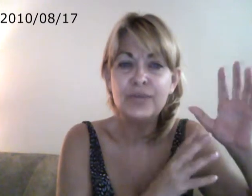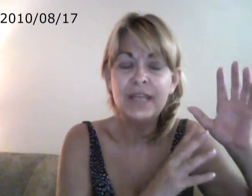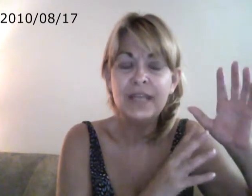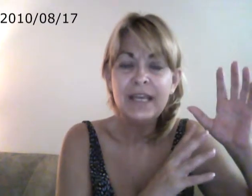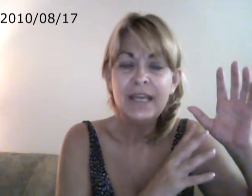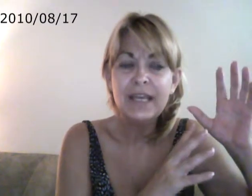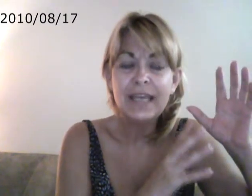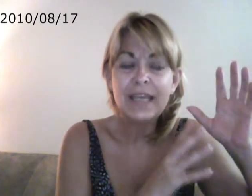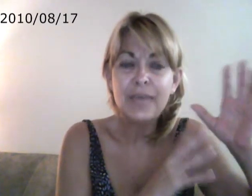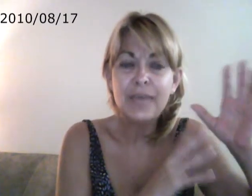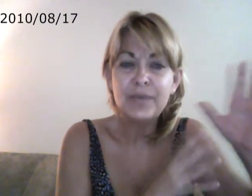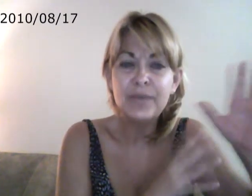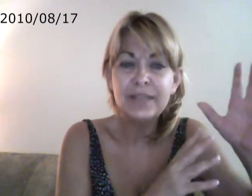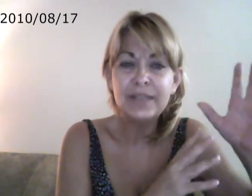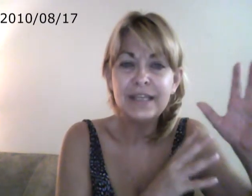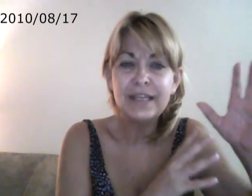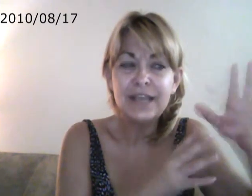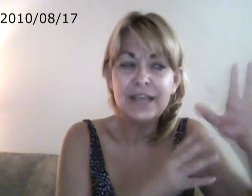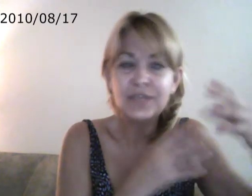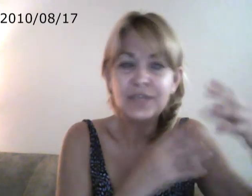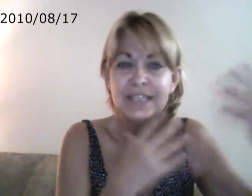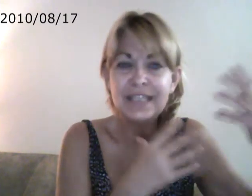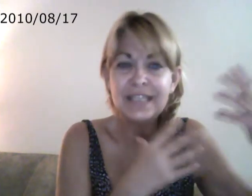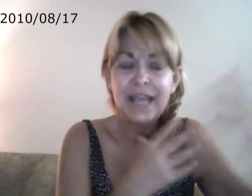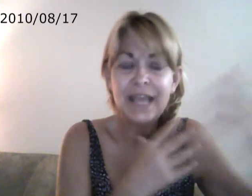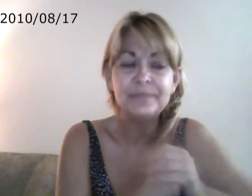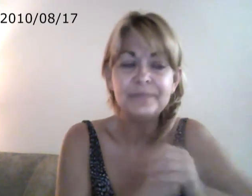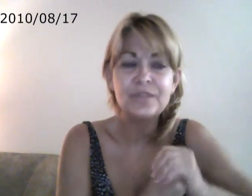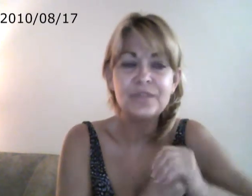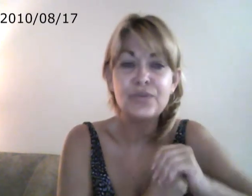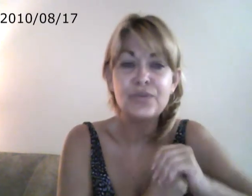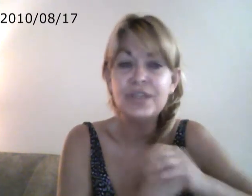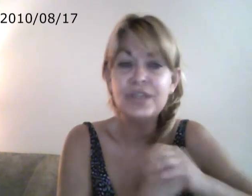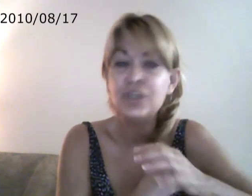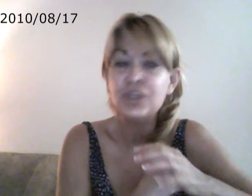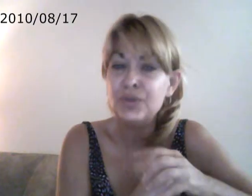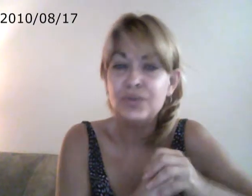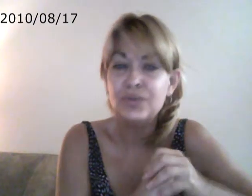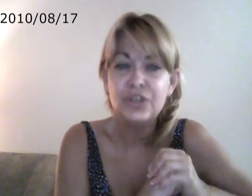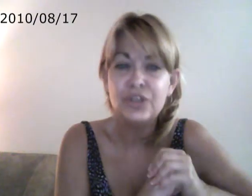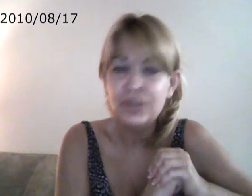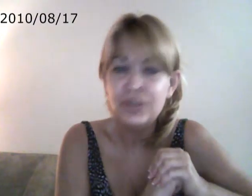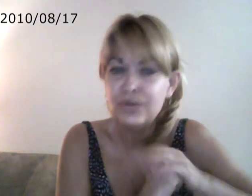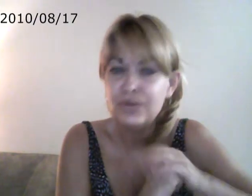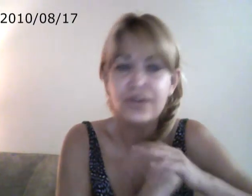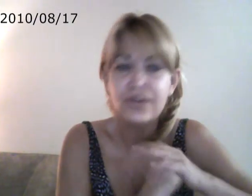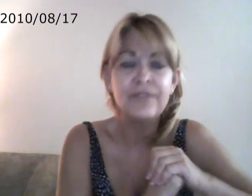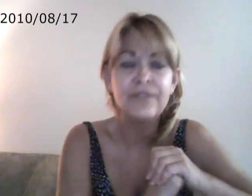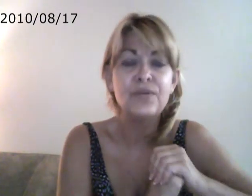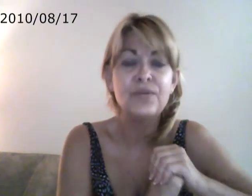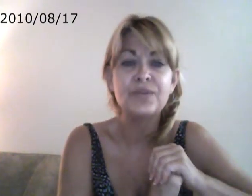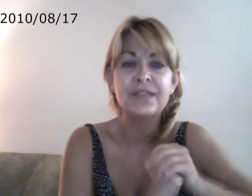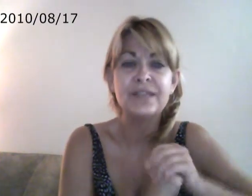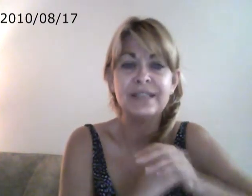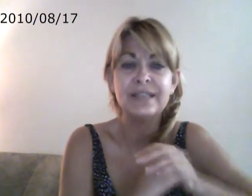capability as we see today. So there is a huge, huge driving force with these elites